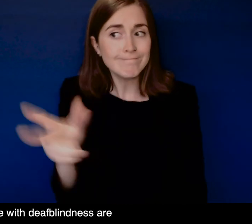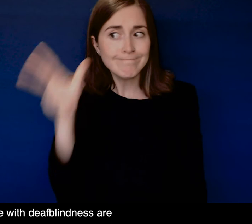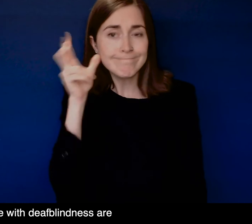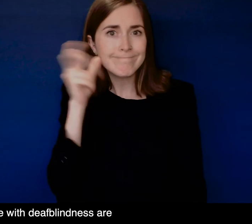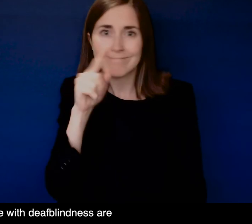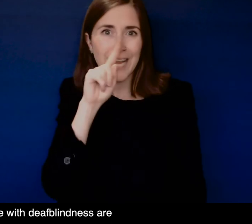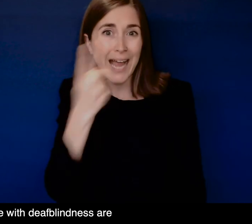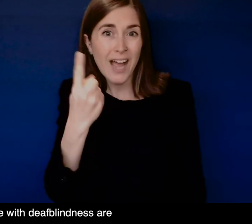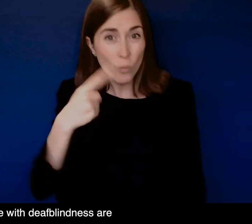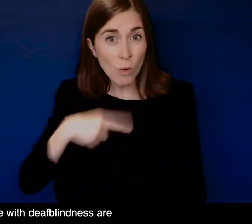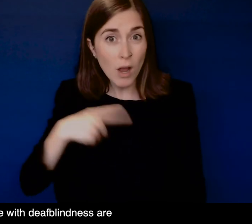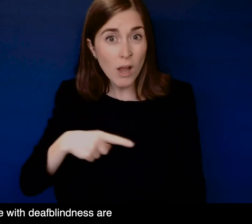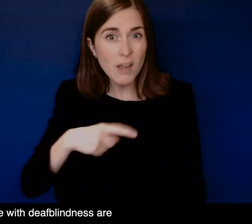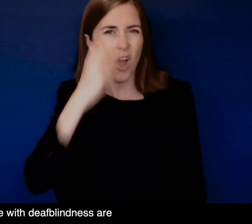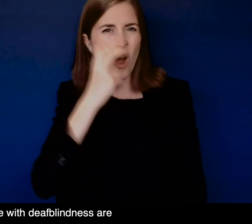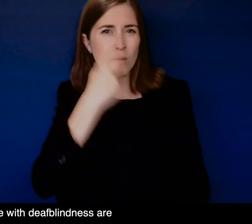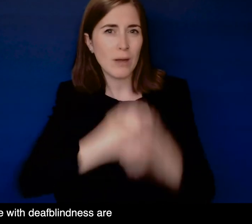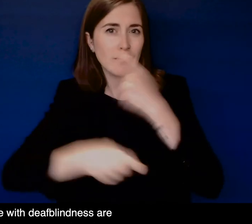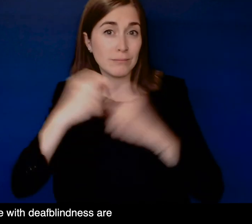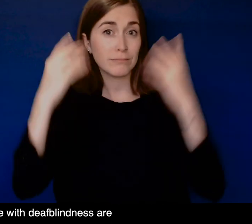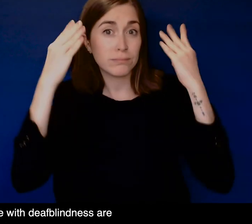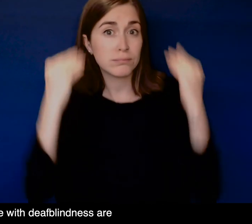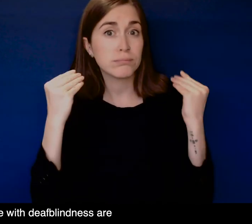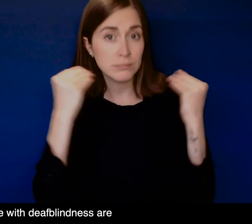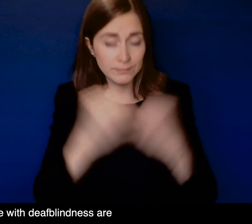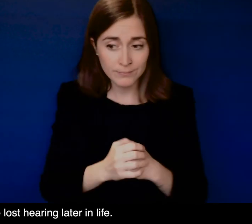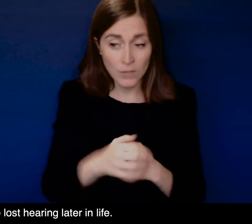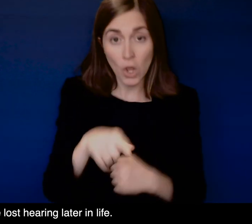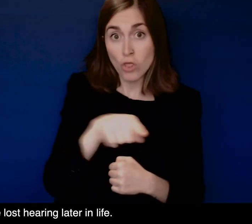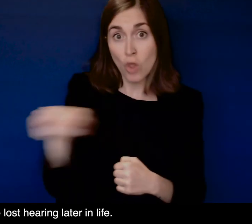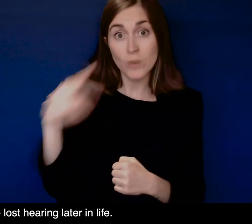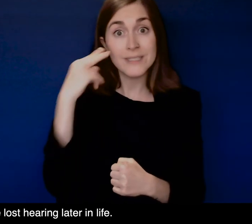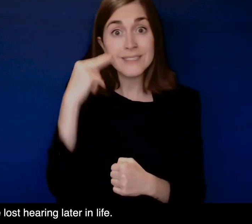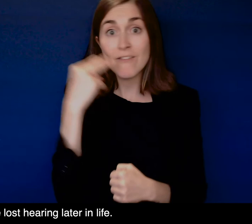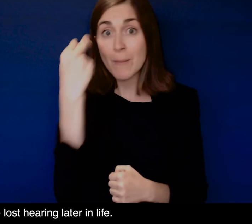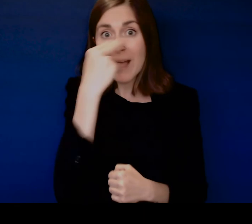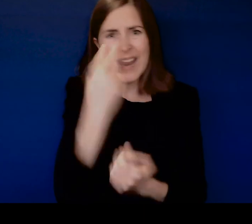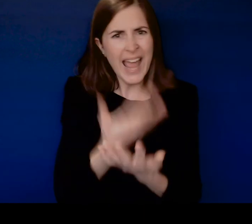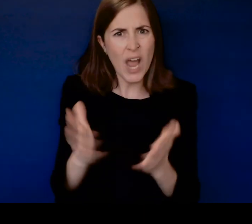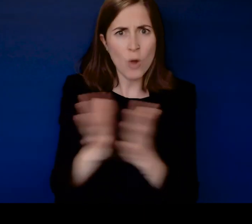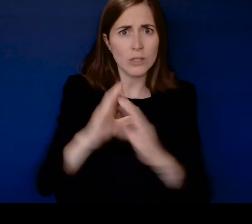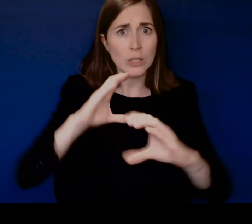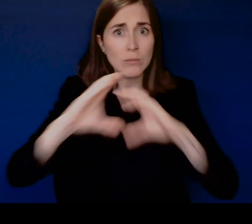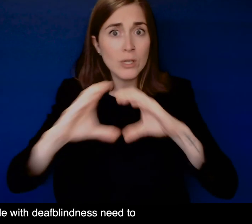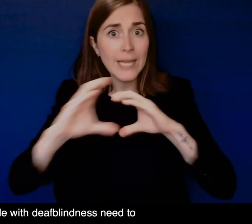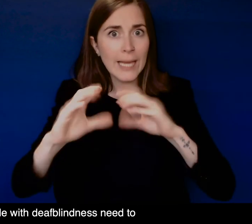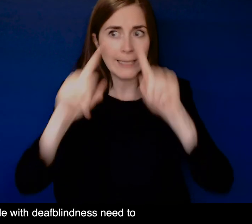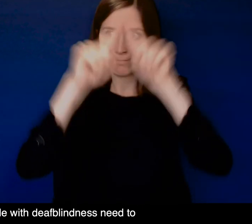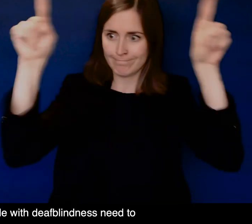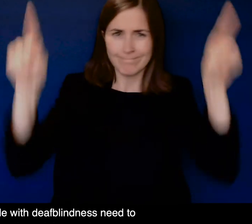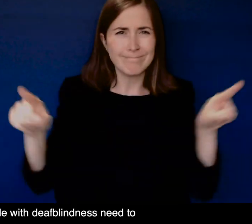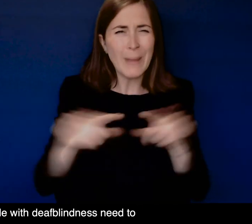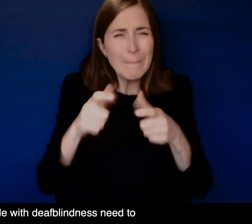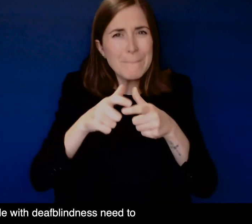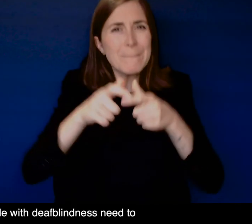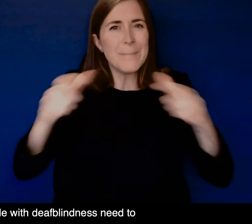Some people with deafblindness are able to speak but are not able to hear as they have lost hearing later in life Often these